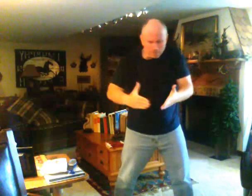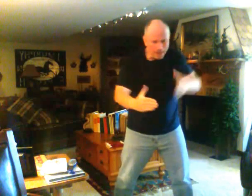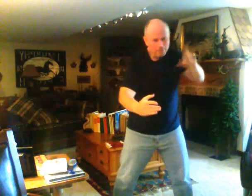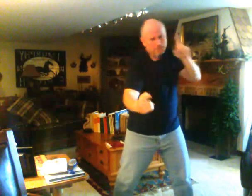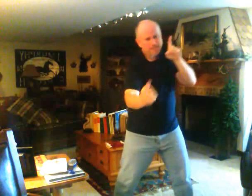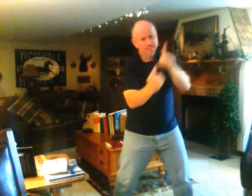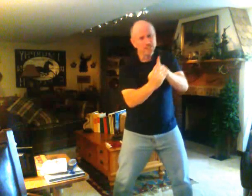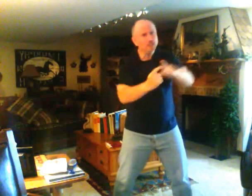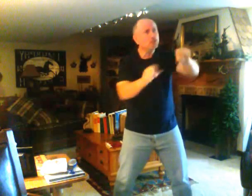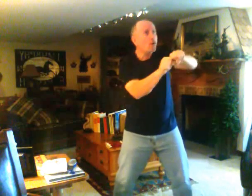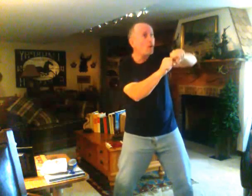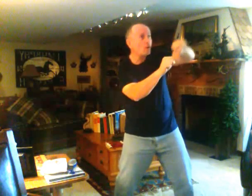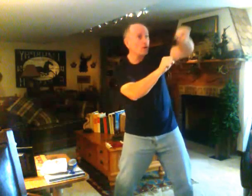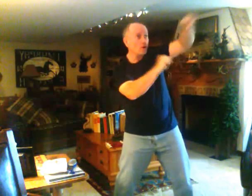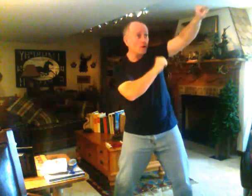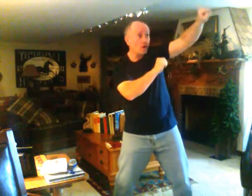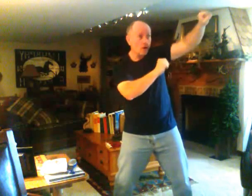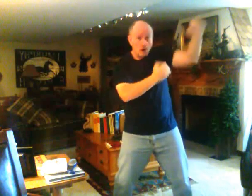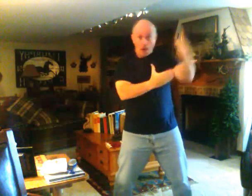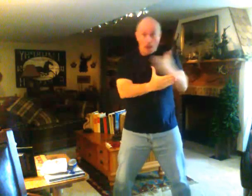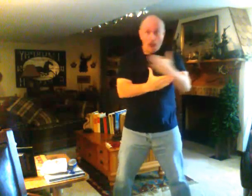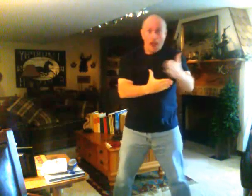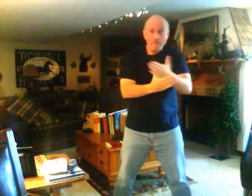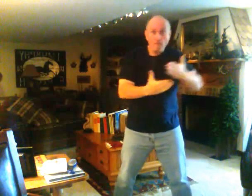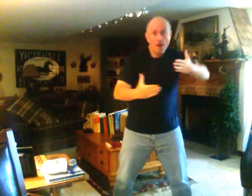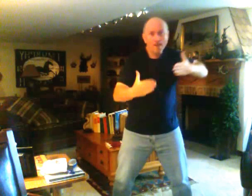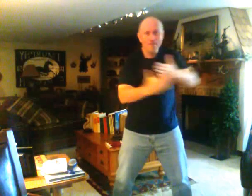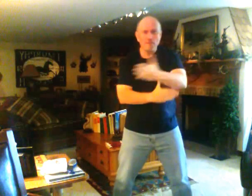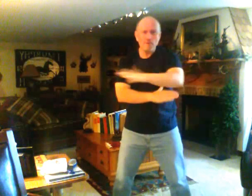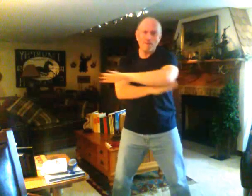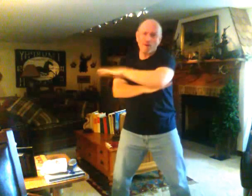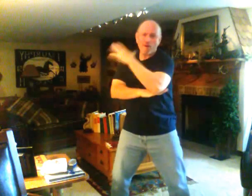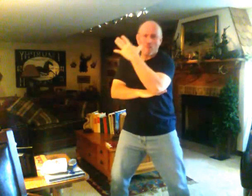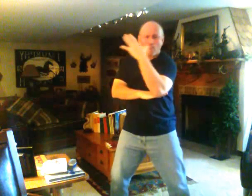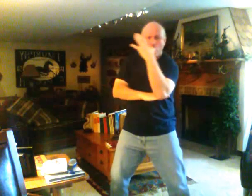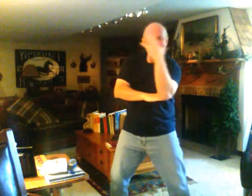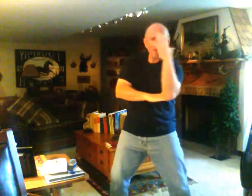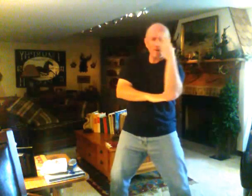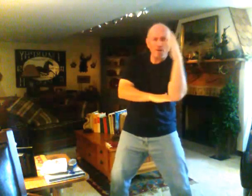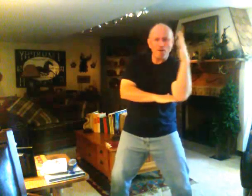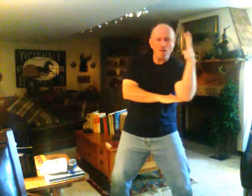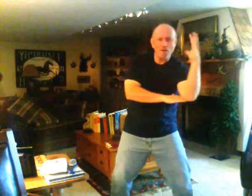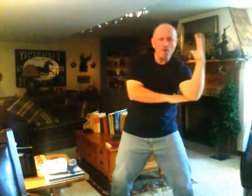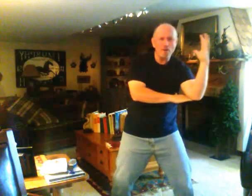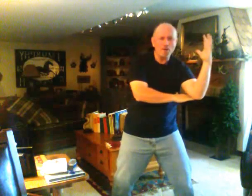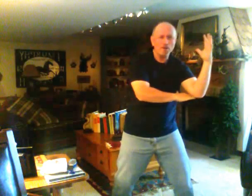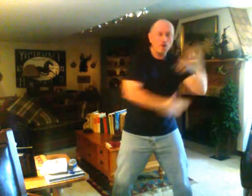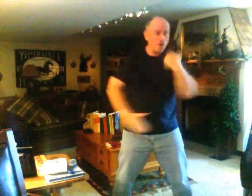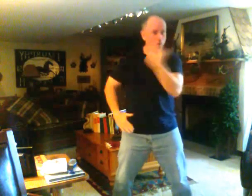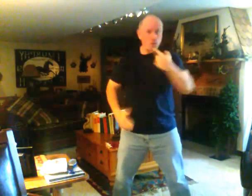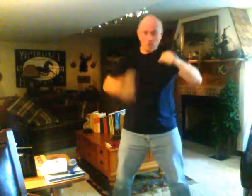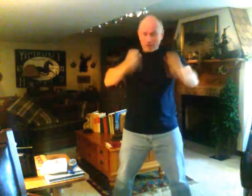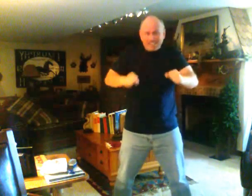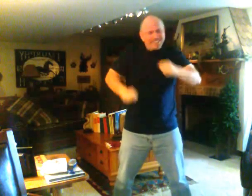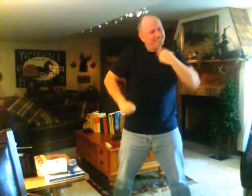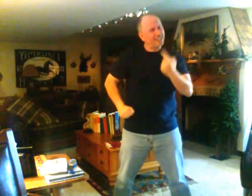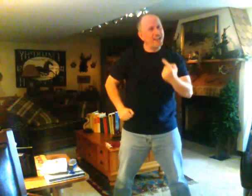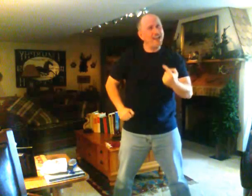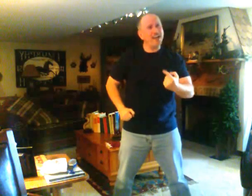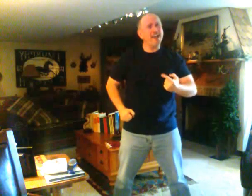that meets a boulder, halfway through the world. Who can say